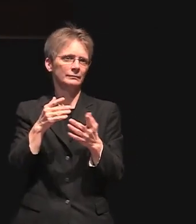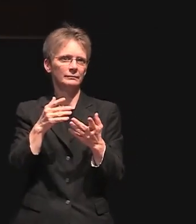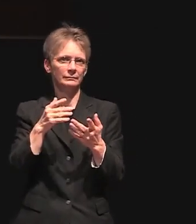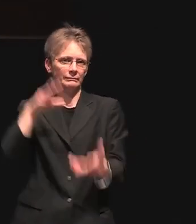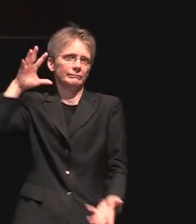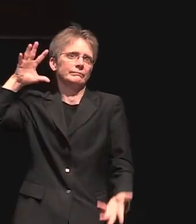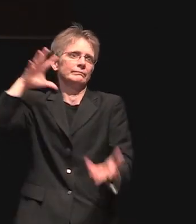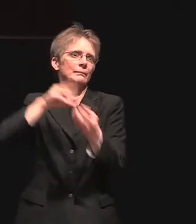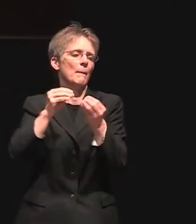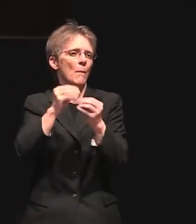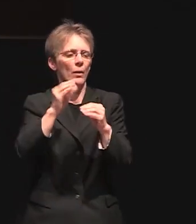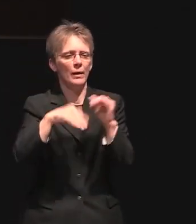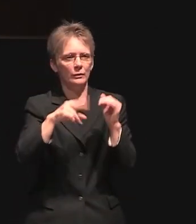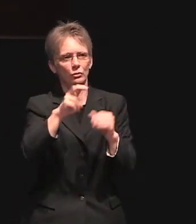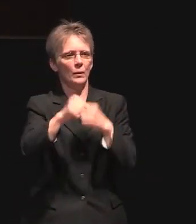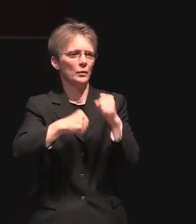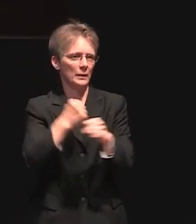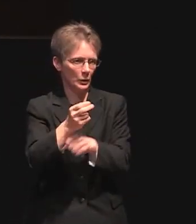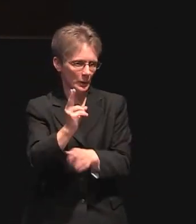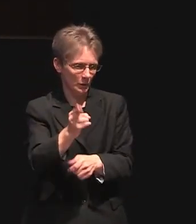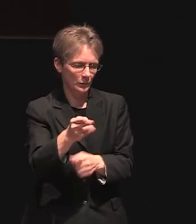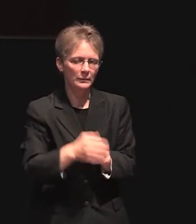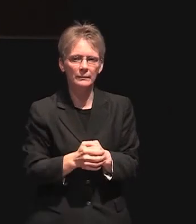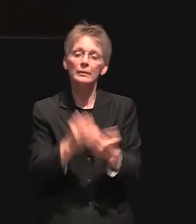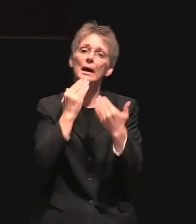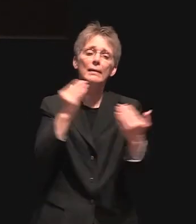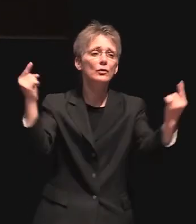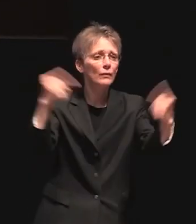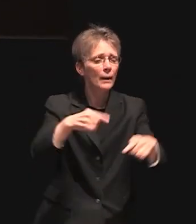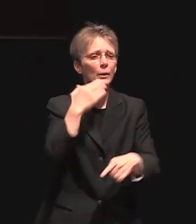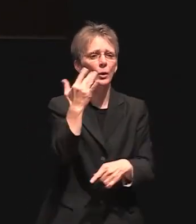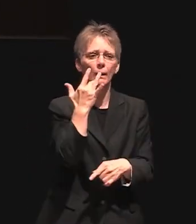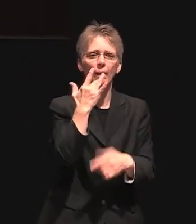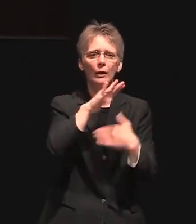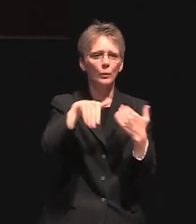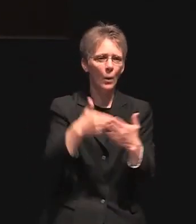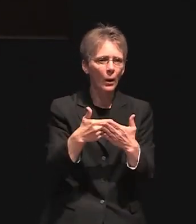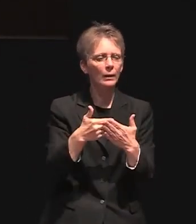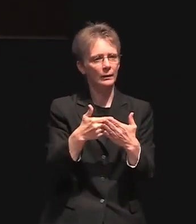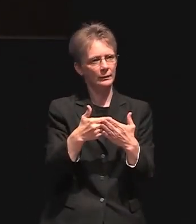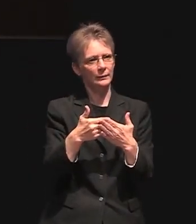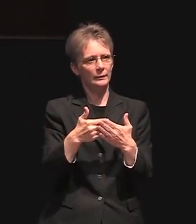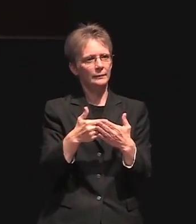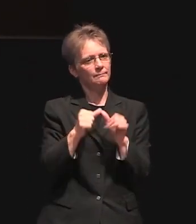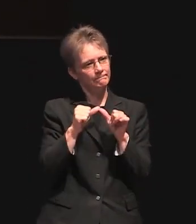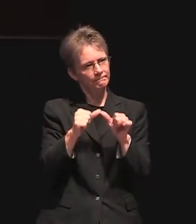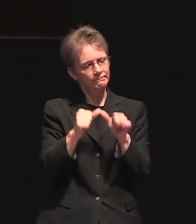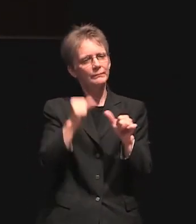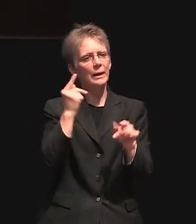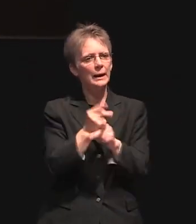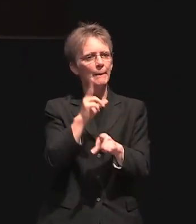history thank you for coming to washington good luck to you all keep up the fine work